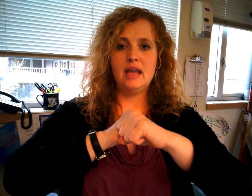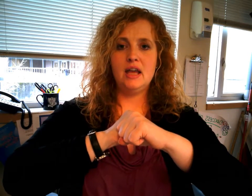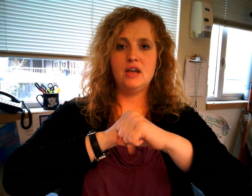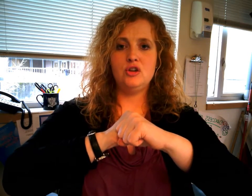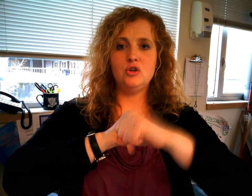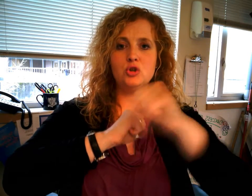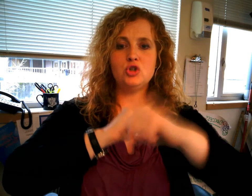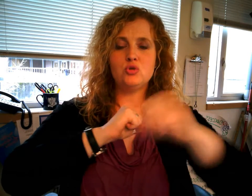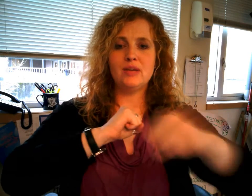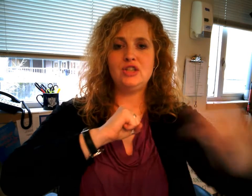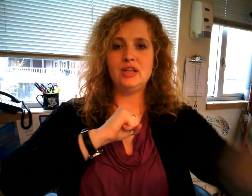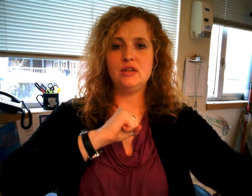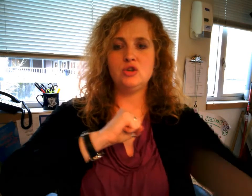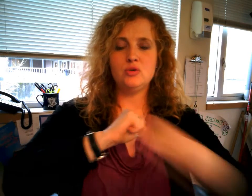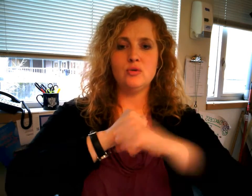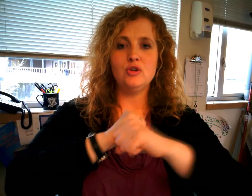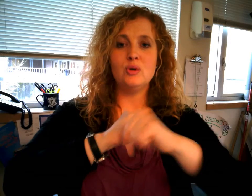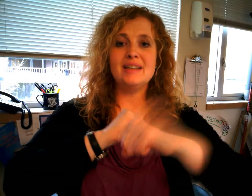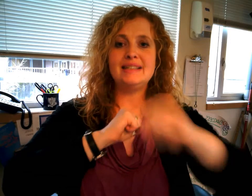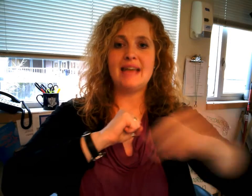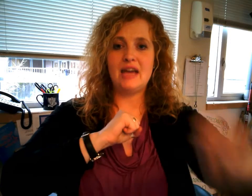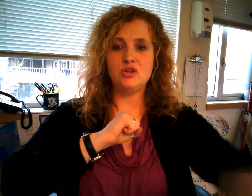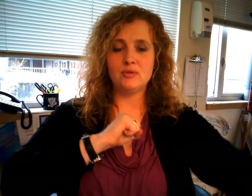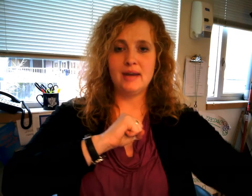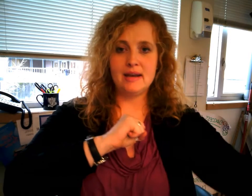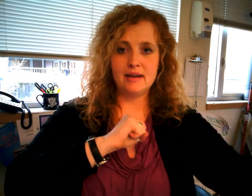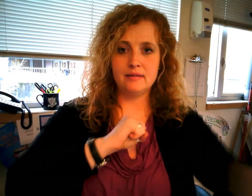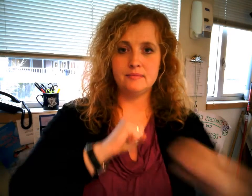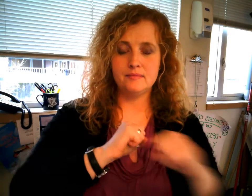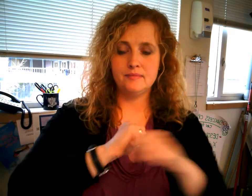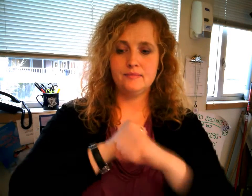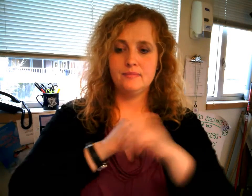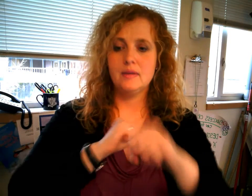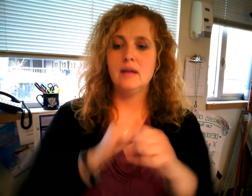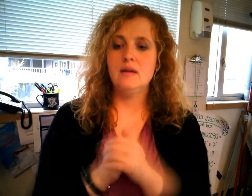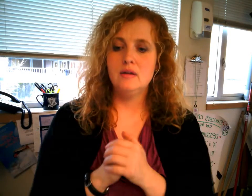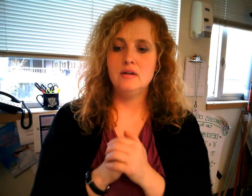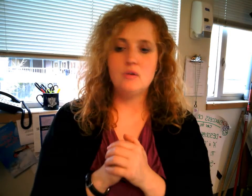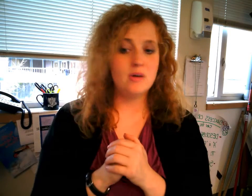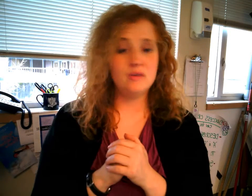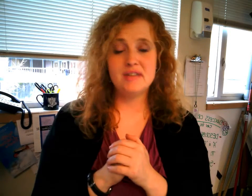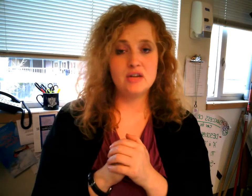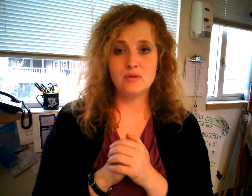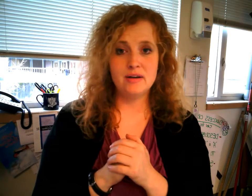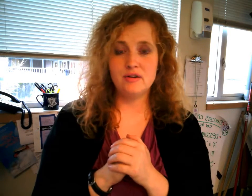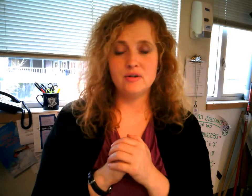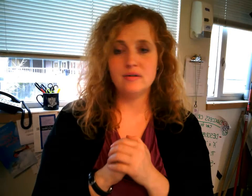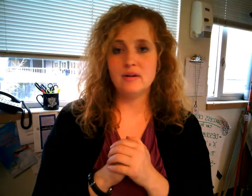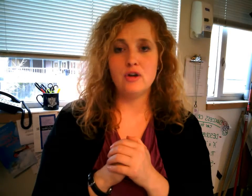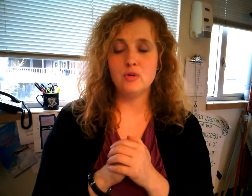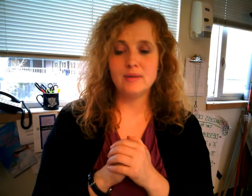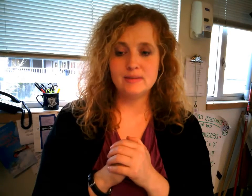you're stretching the truth you're exaggerating don't want to exaggerate on your on your resume